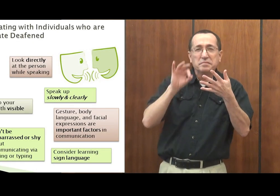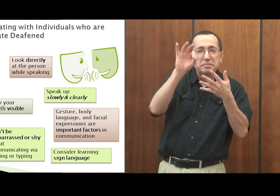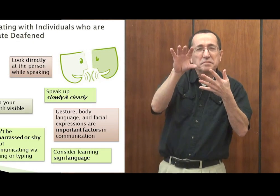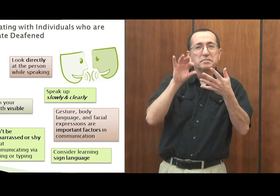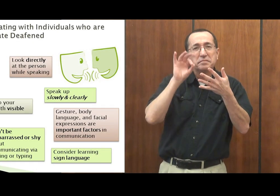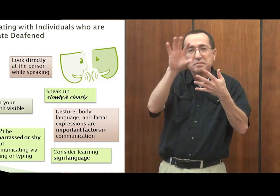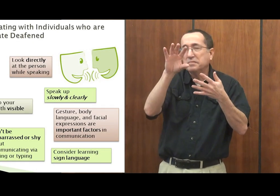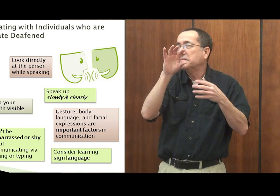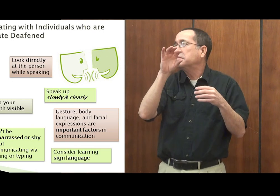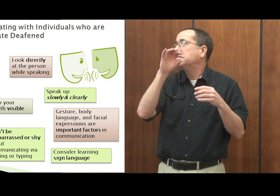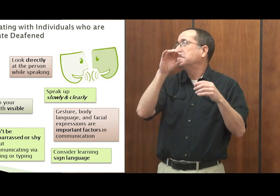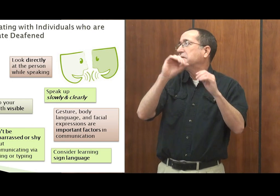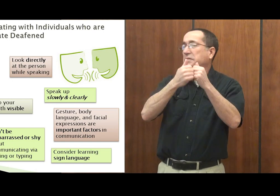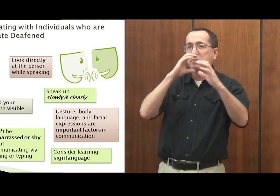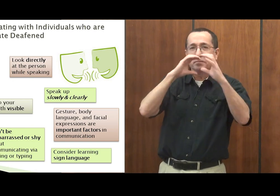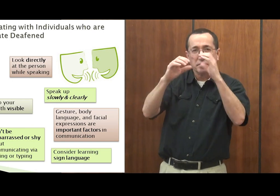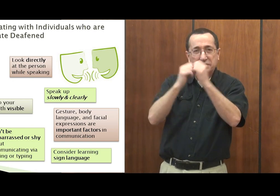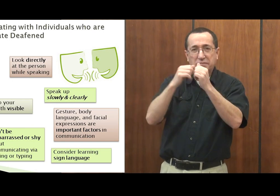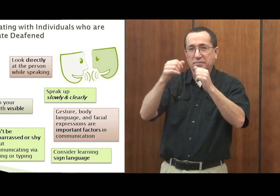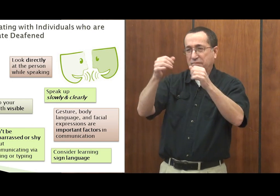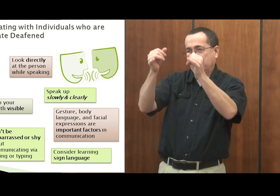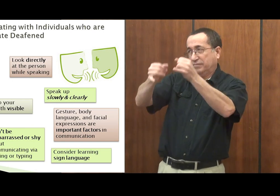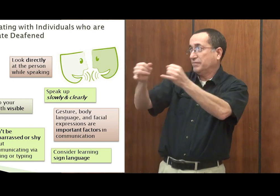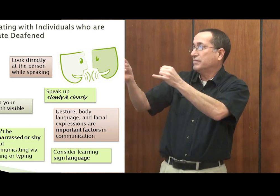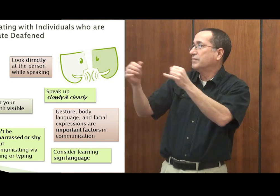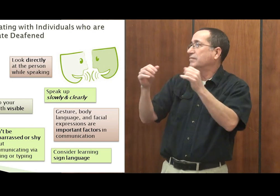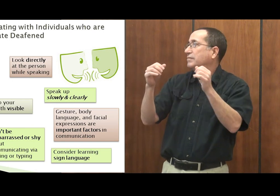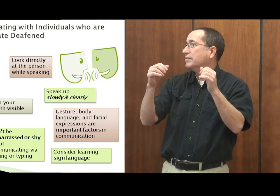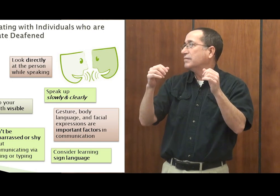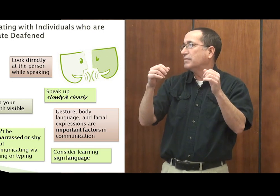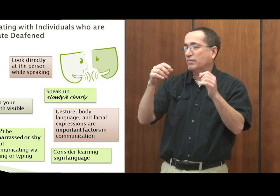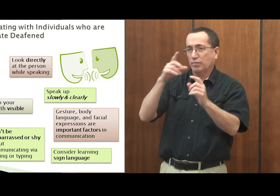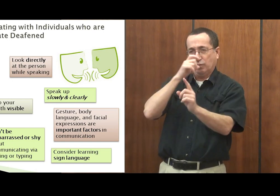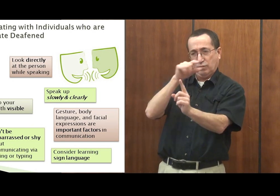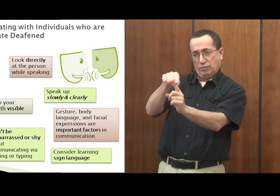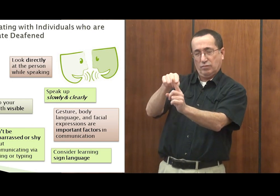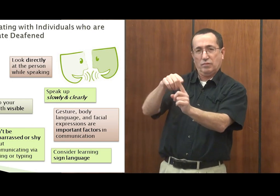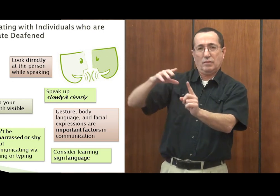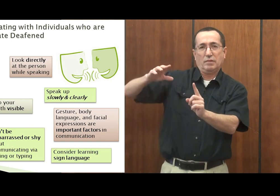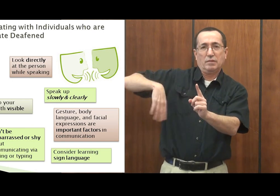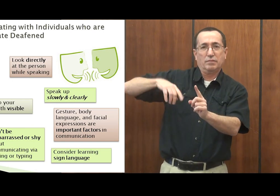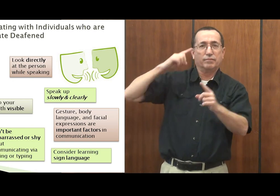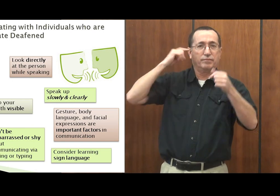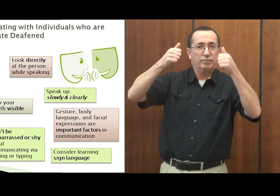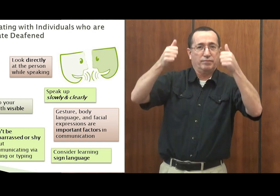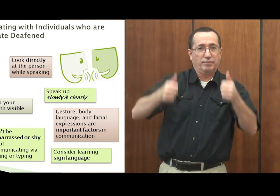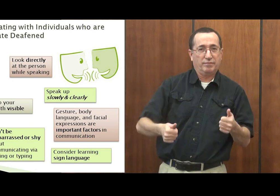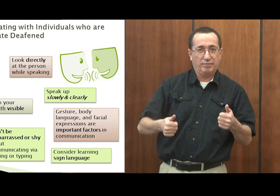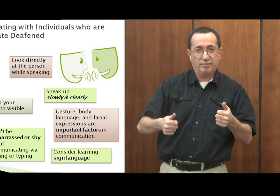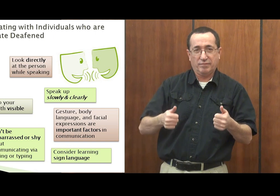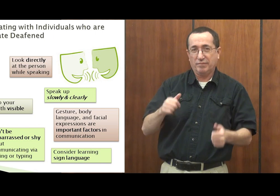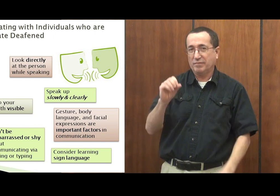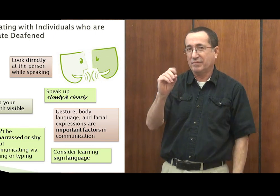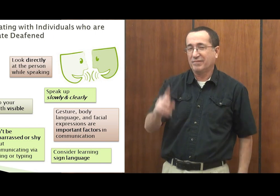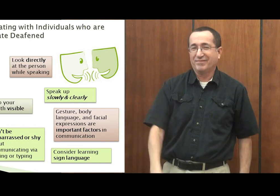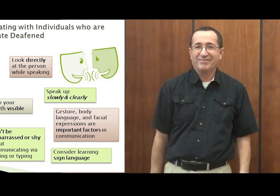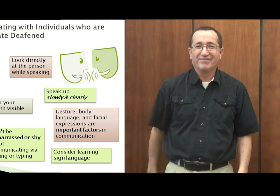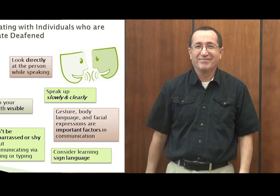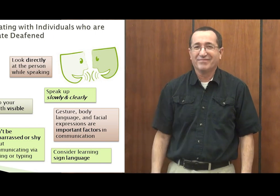These are just little tips to help you learn how to communicate with a person who maybe has latent hearing